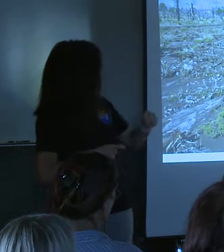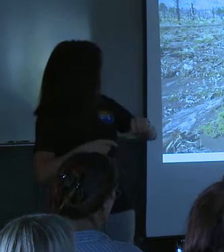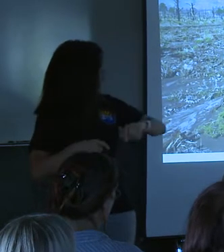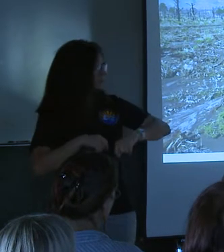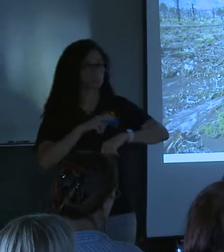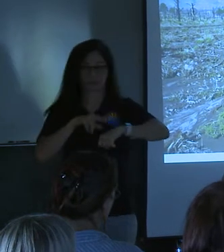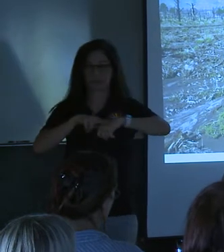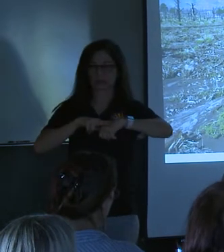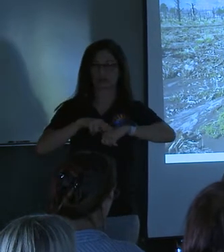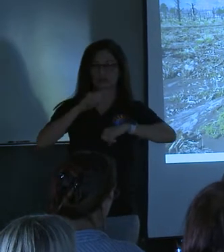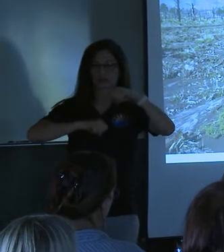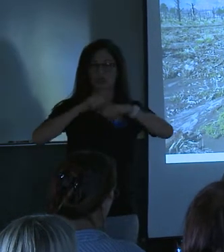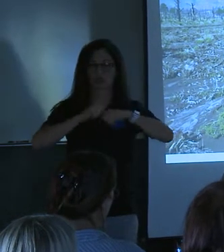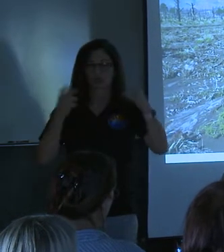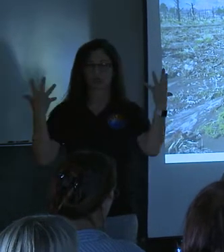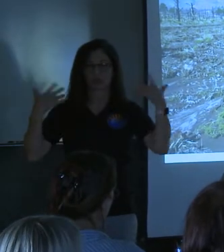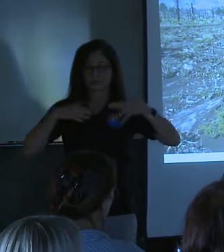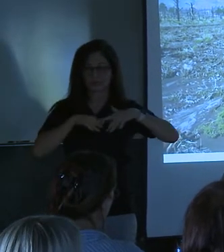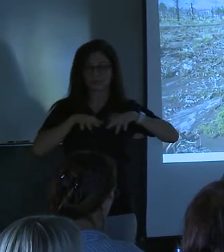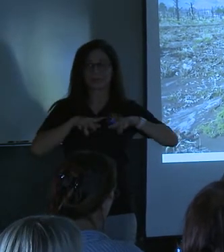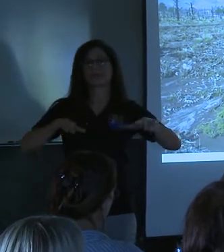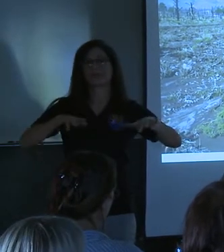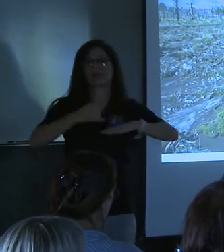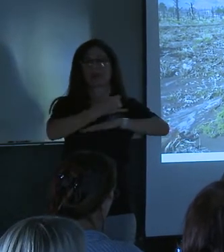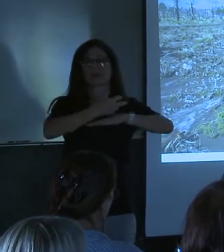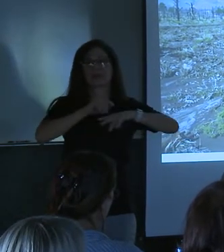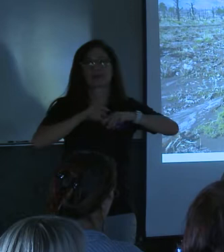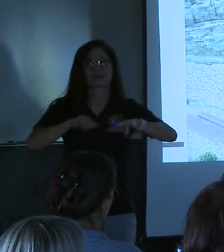looking structure. It attenuates a lot of that sediment ideally.